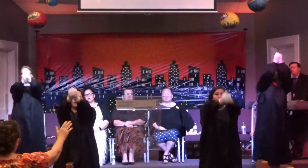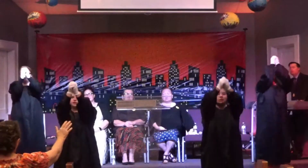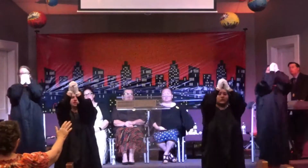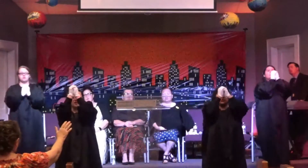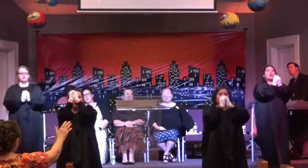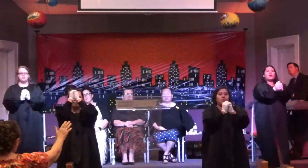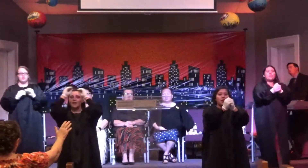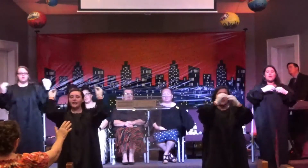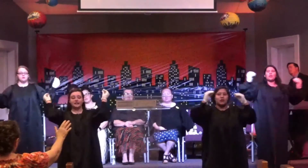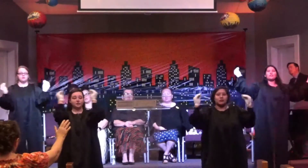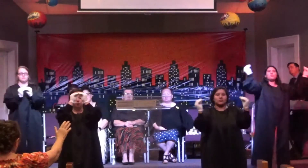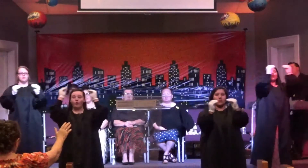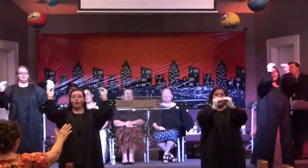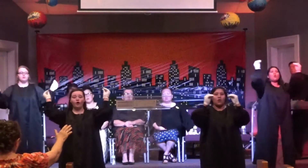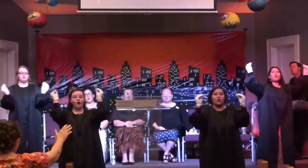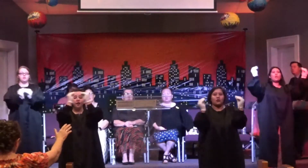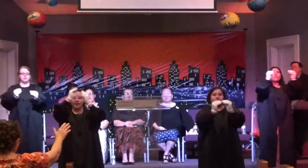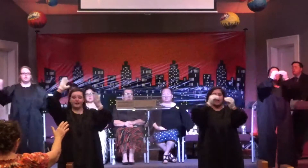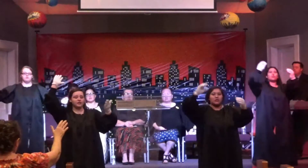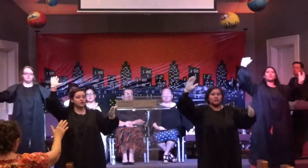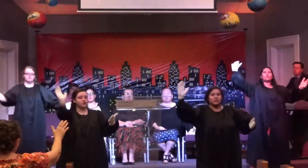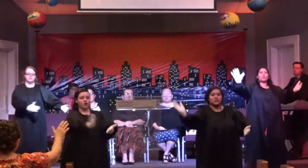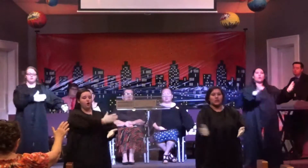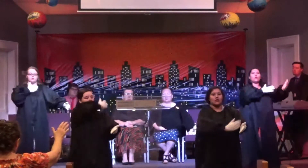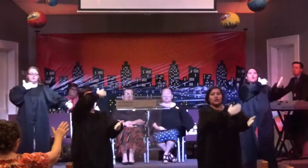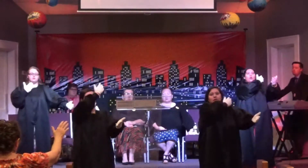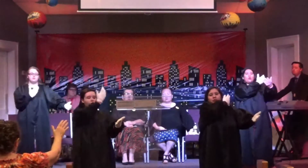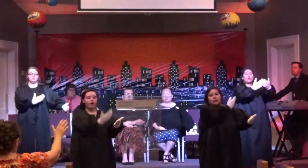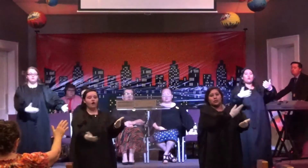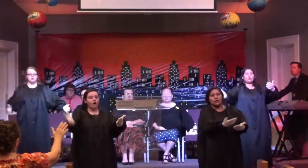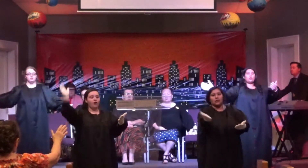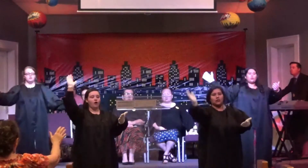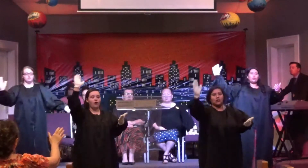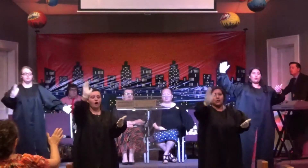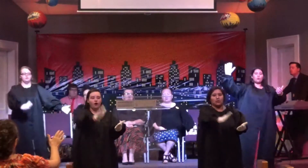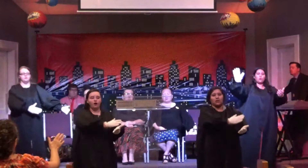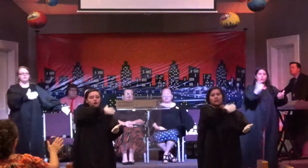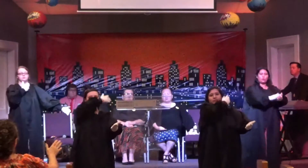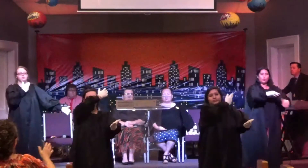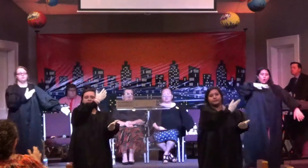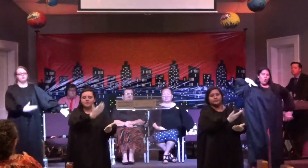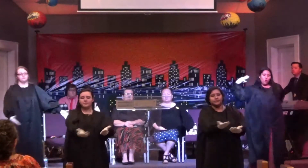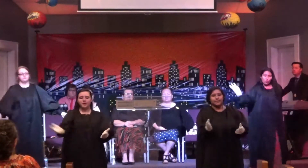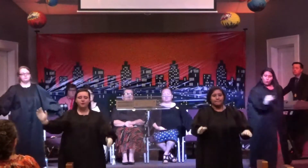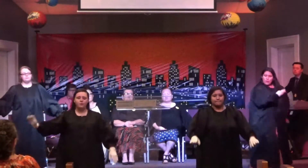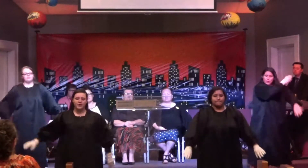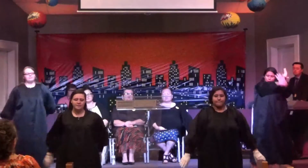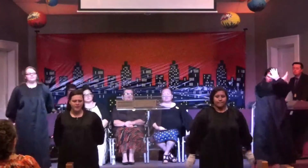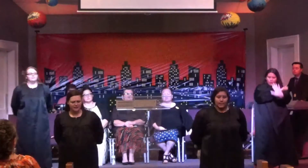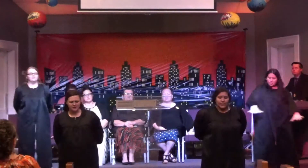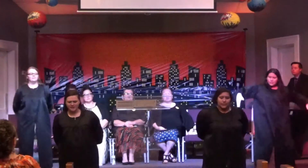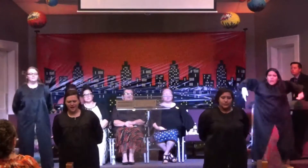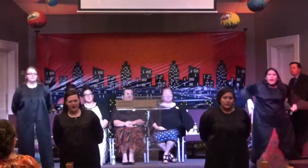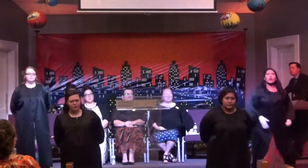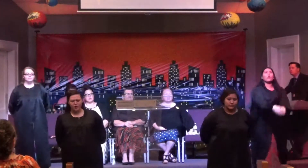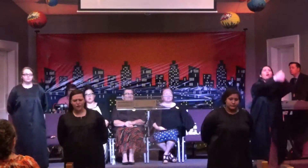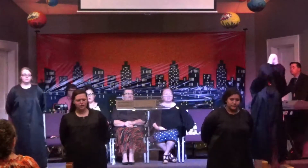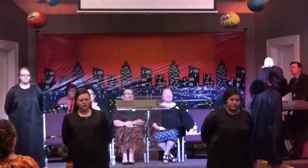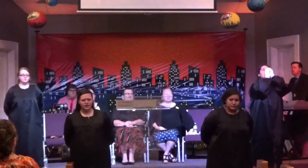worship is more than a song But we must not worship